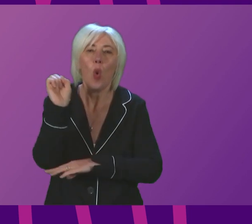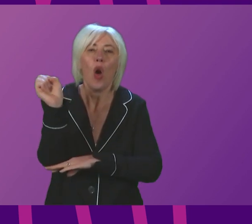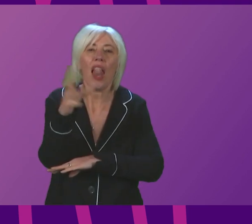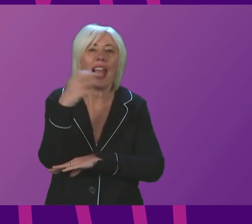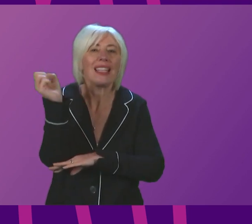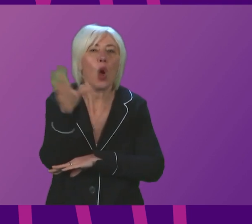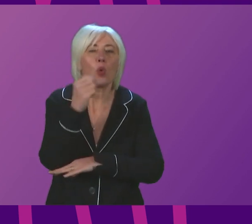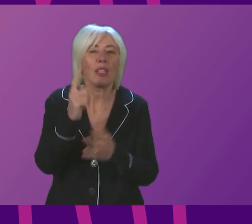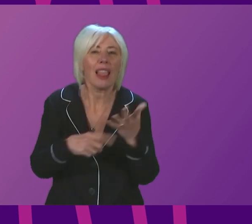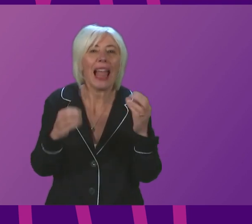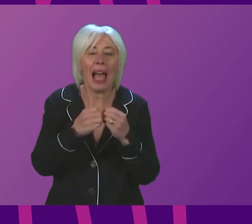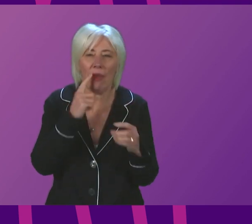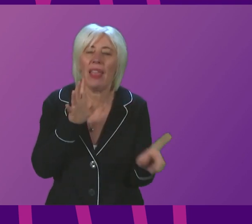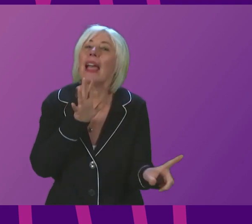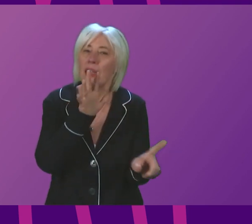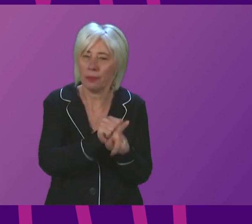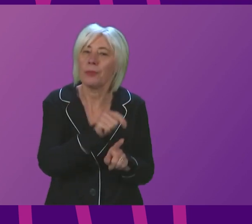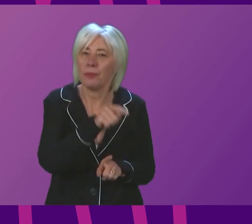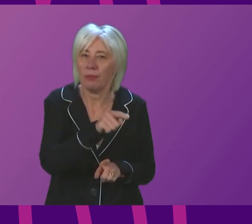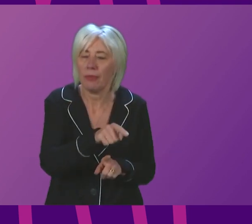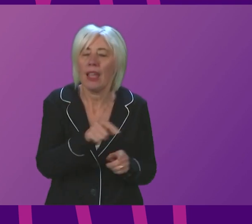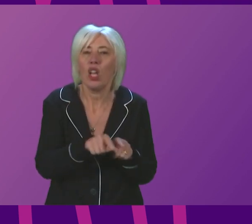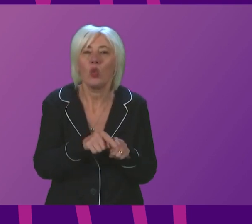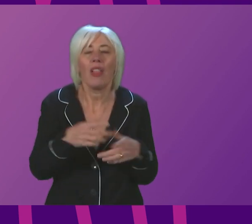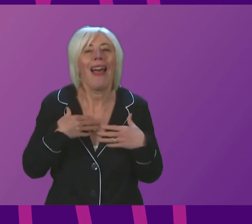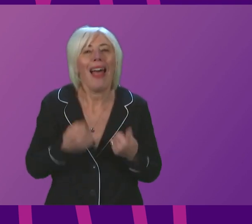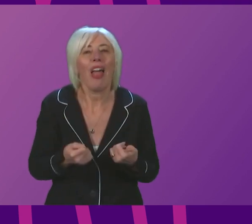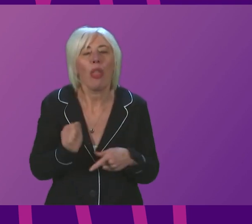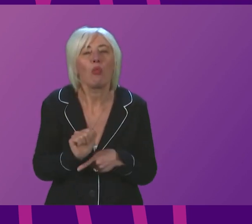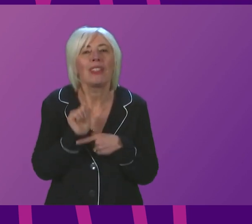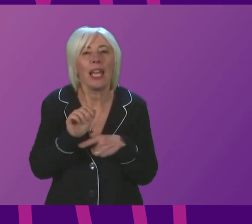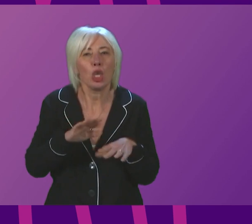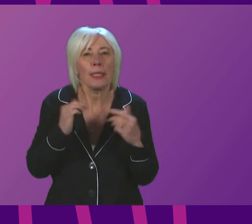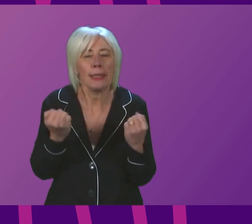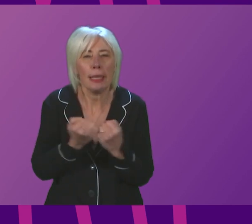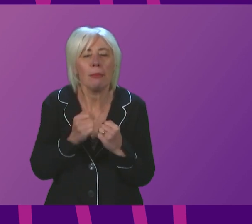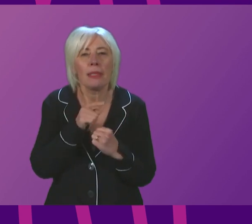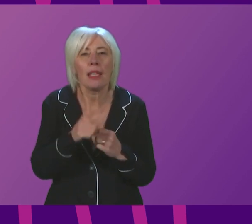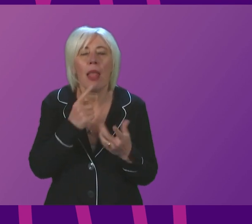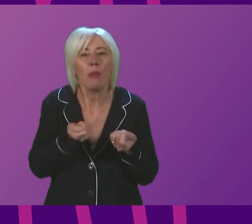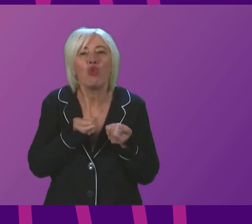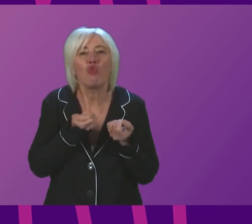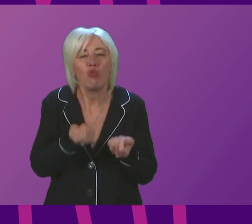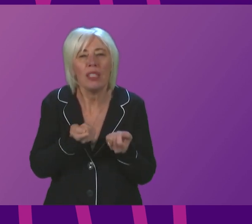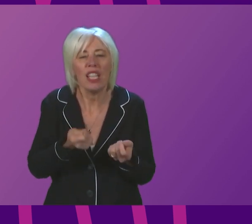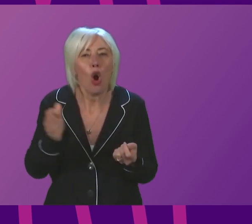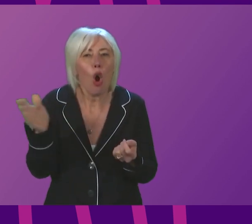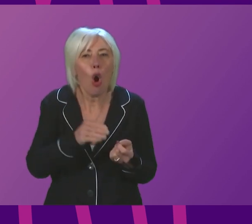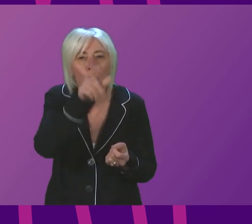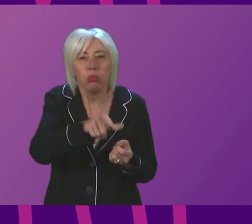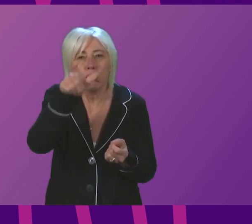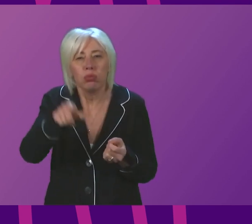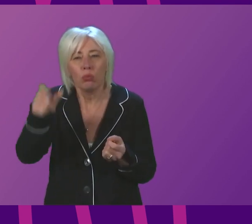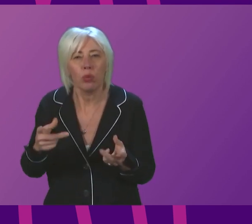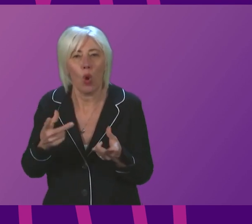detect this S gene dropout. Health protection teams are right now treating all such cases as if